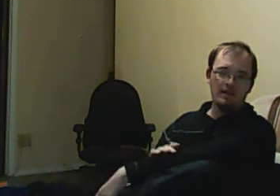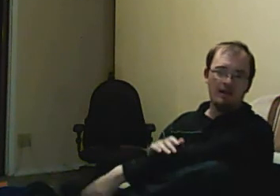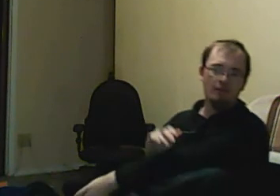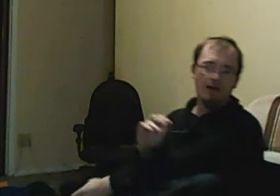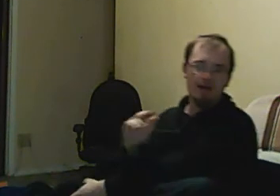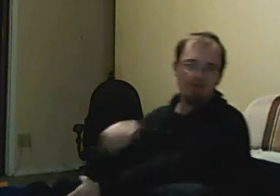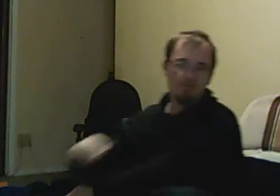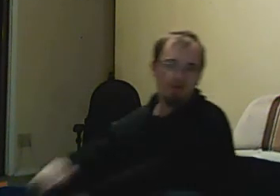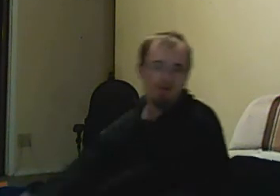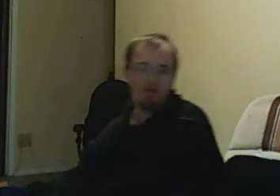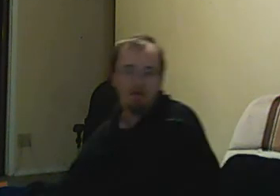being killed off.